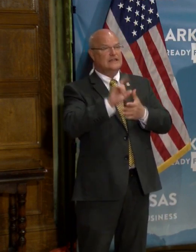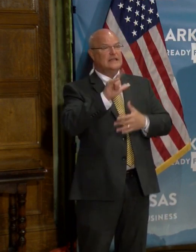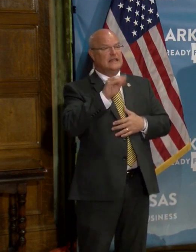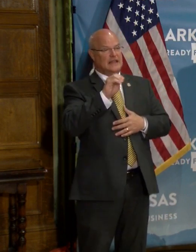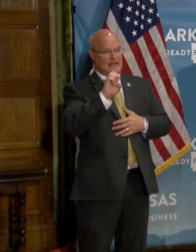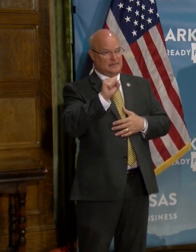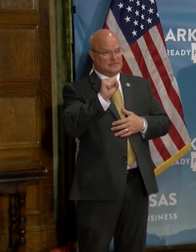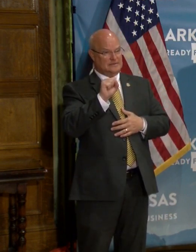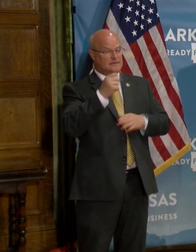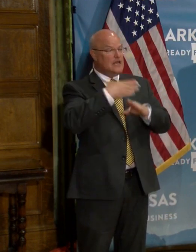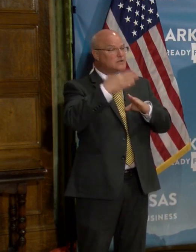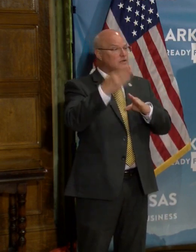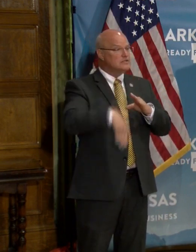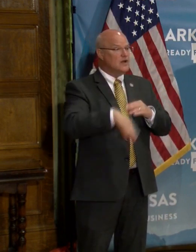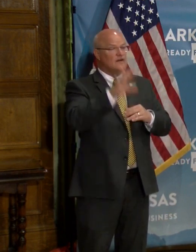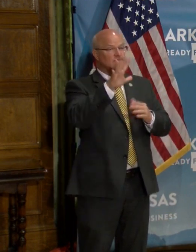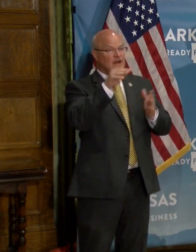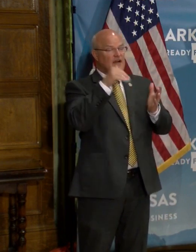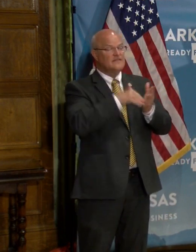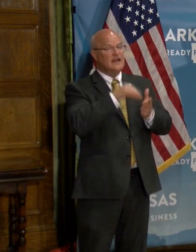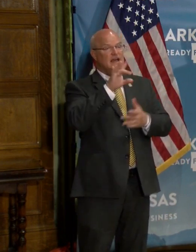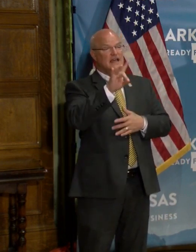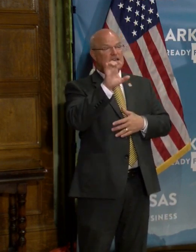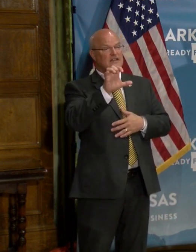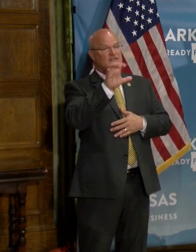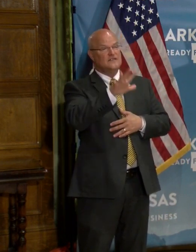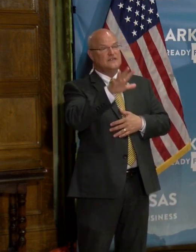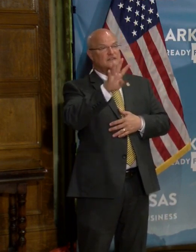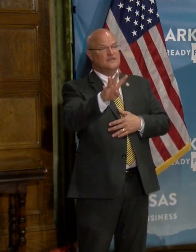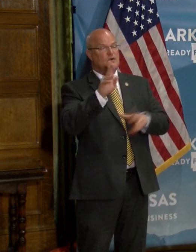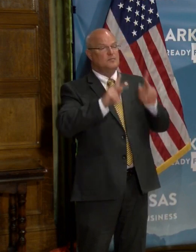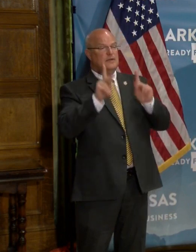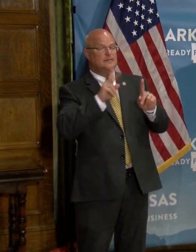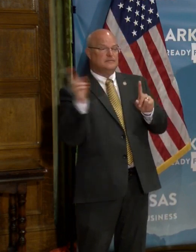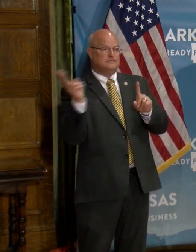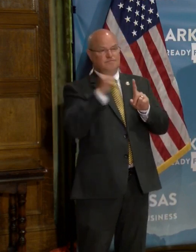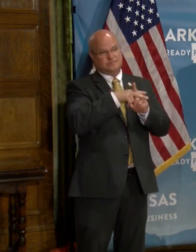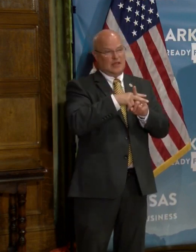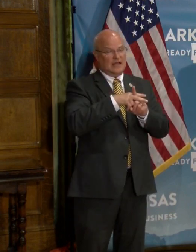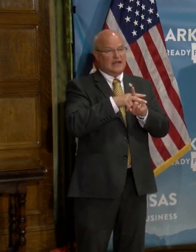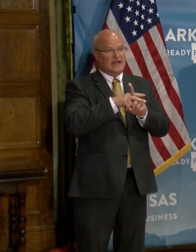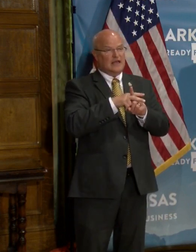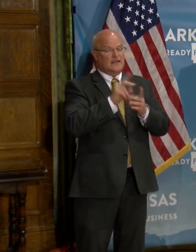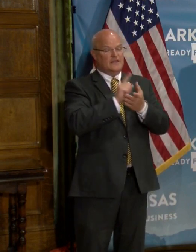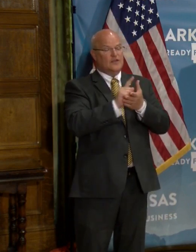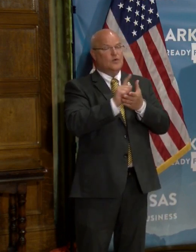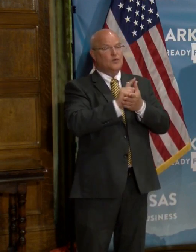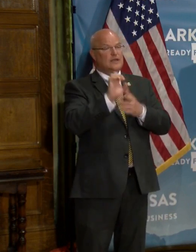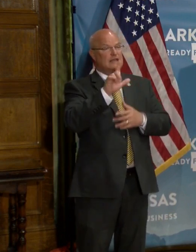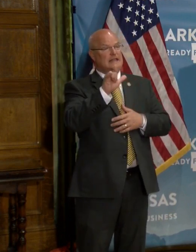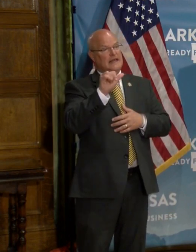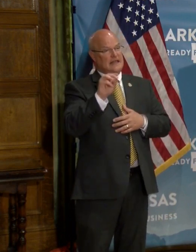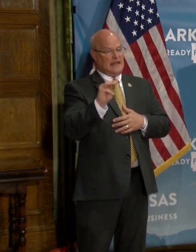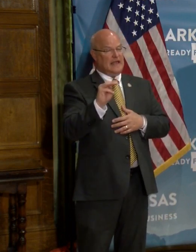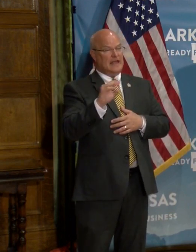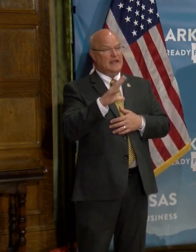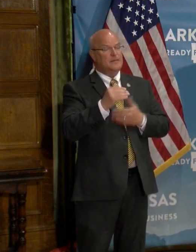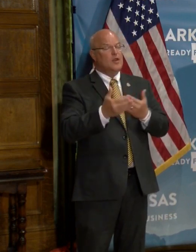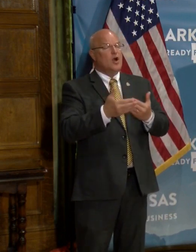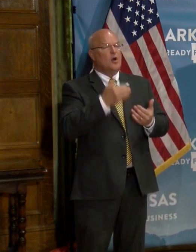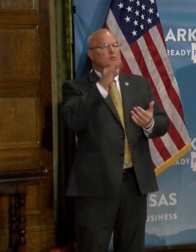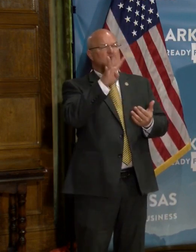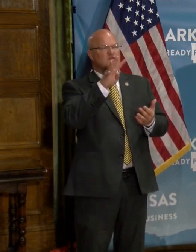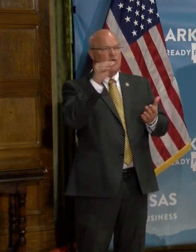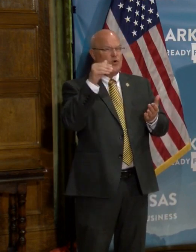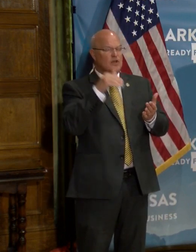As a result, 5,854 claimants have entered their weekly claim and almost